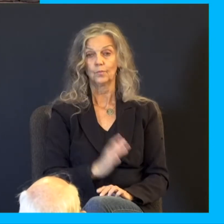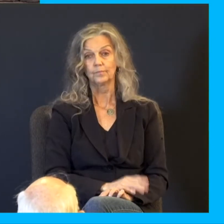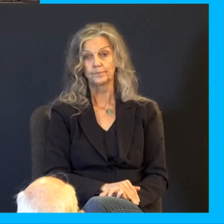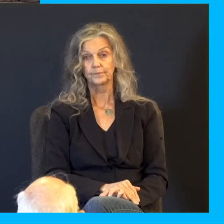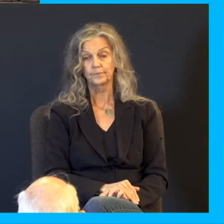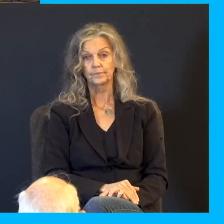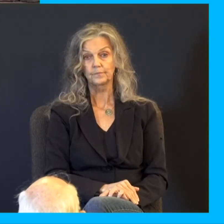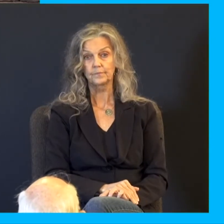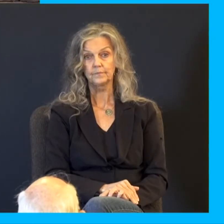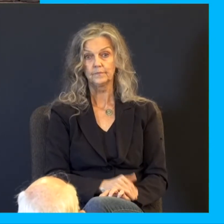It's still fresh in their conscience.